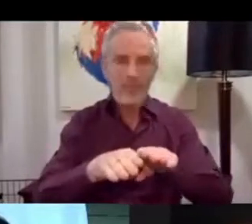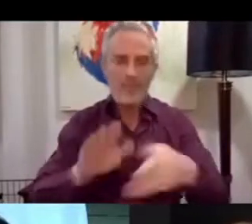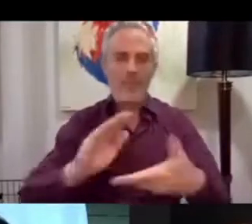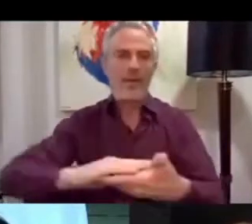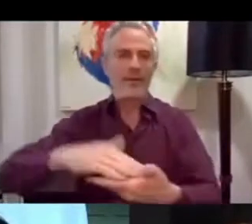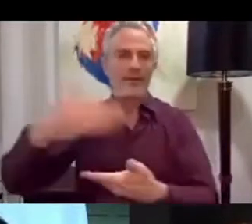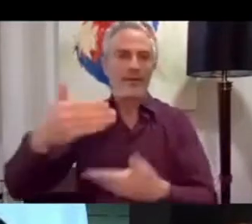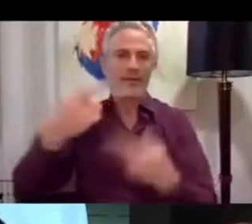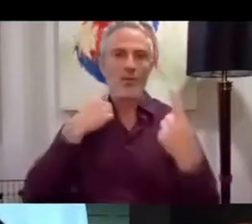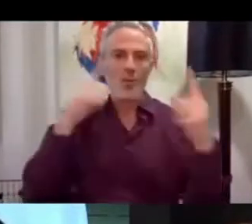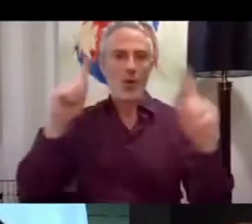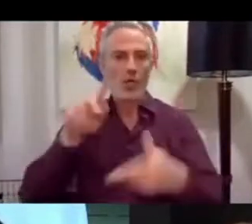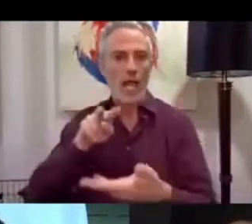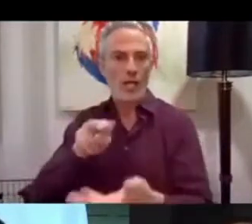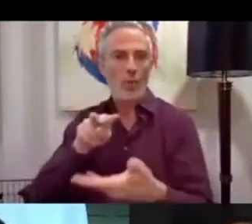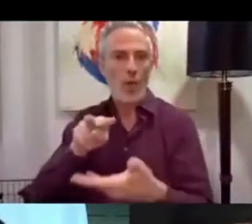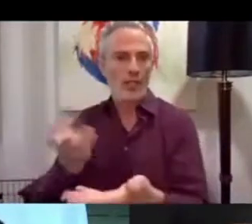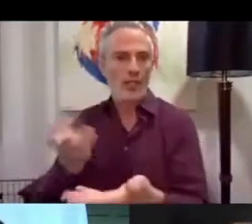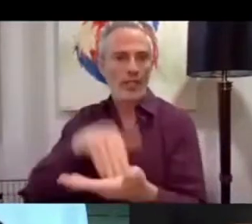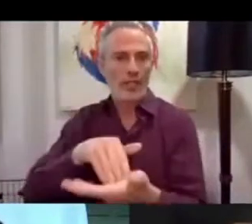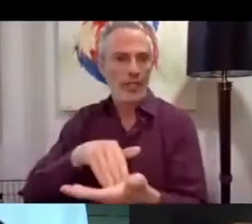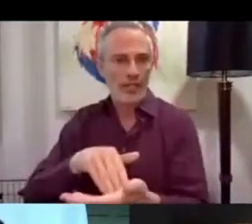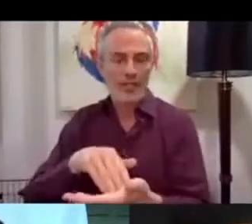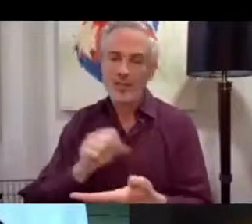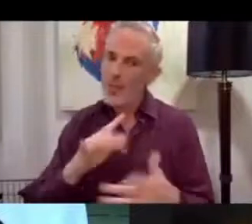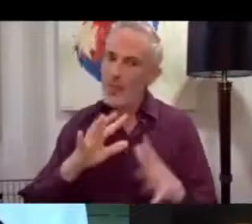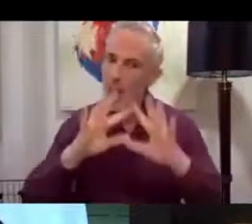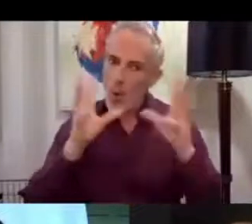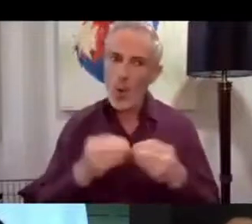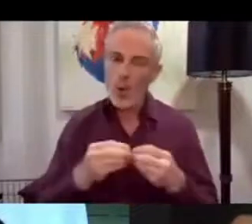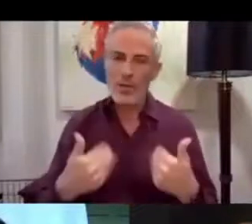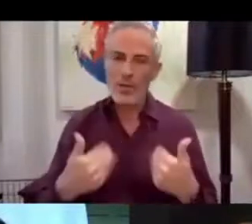But, but whole thing was, it was a challenge. was a Yeah.